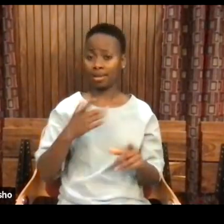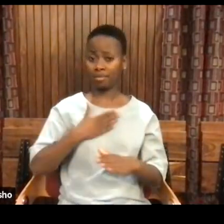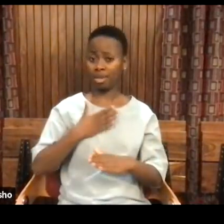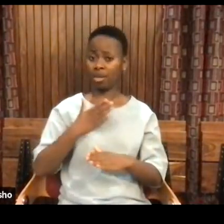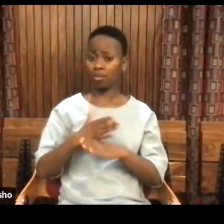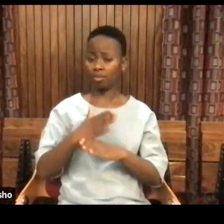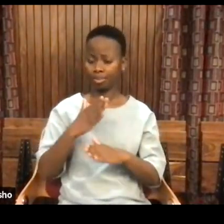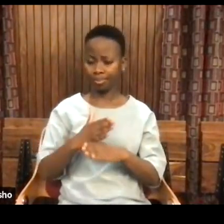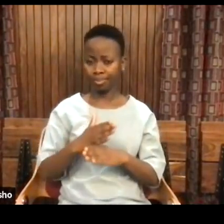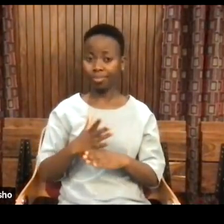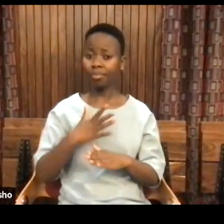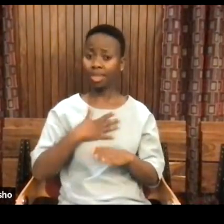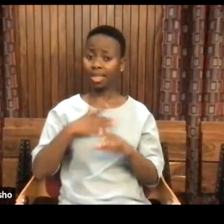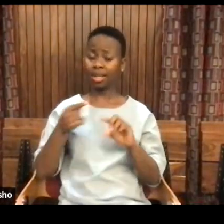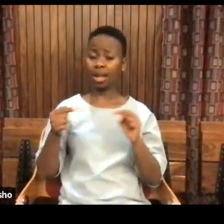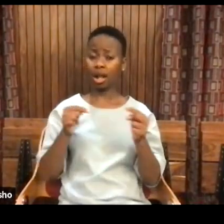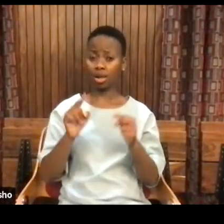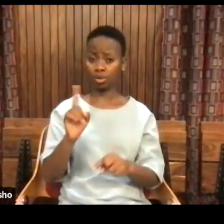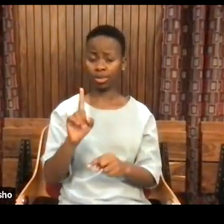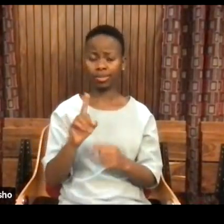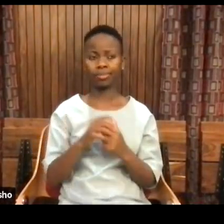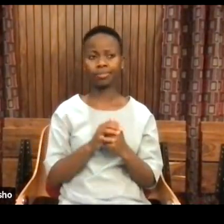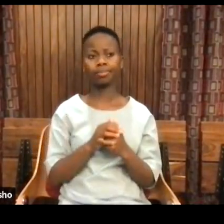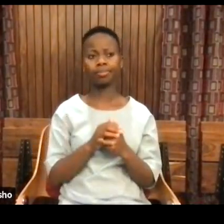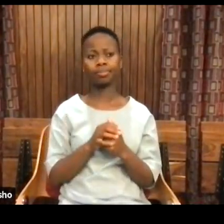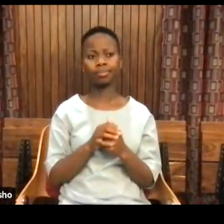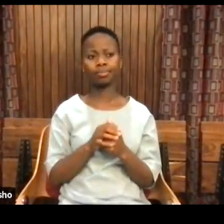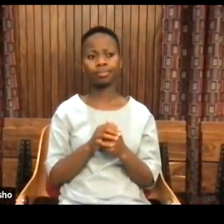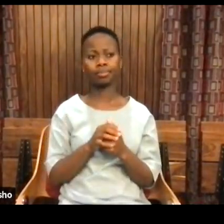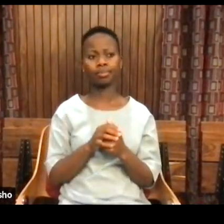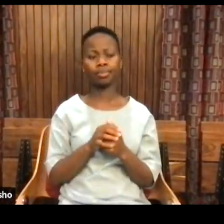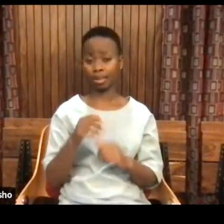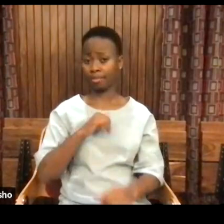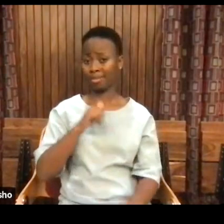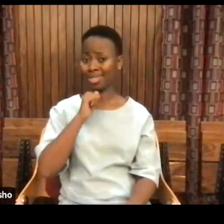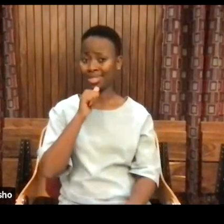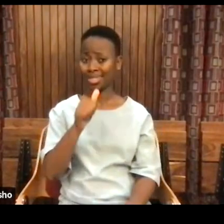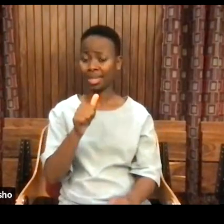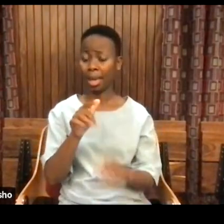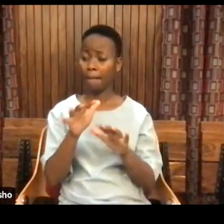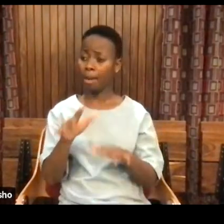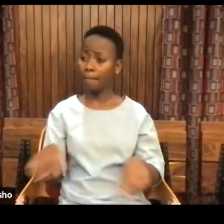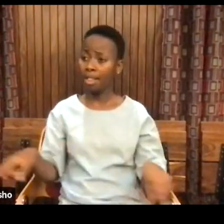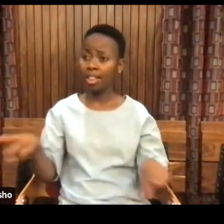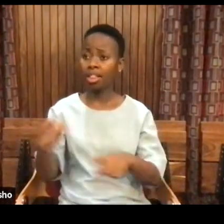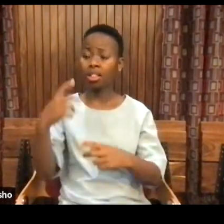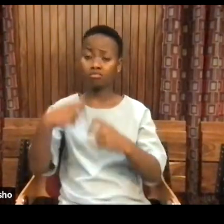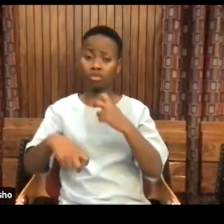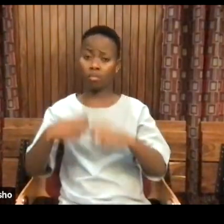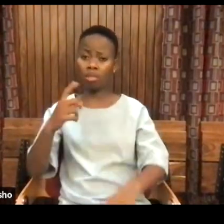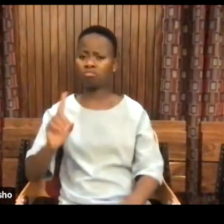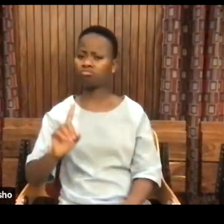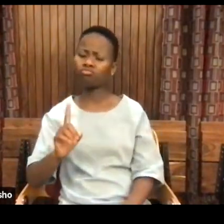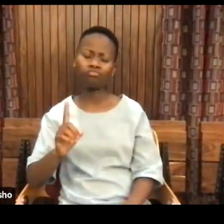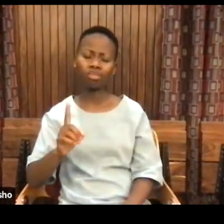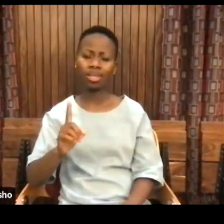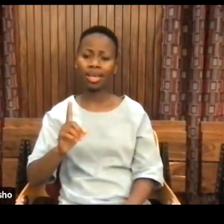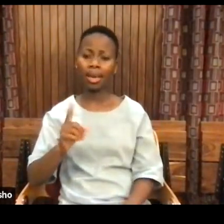the argument is not that people are problems. It's what happens